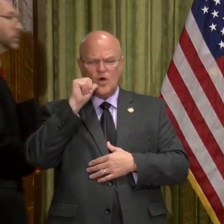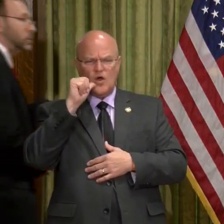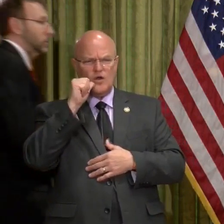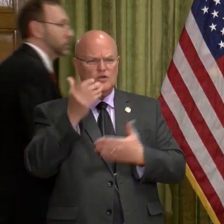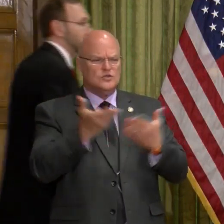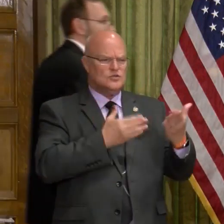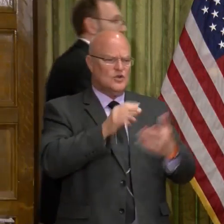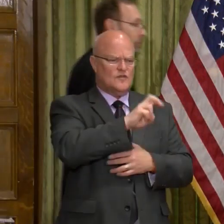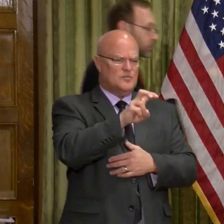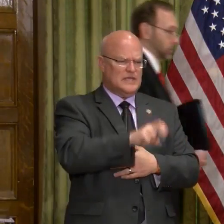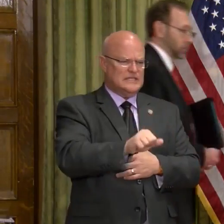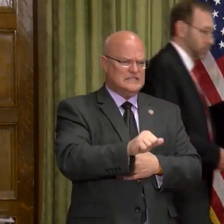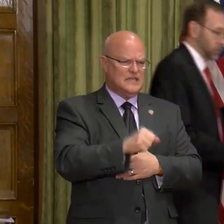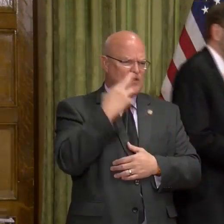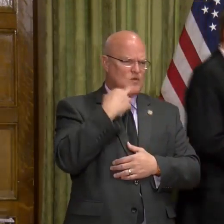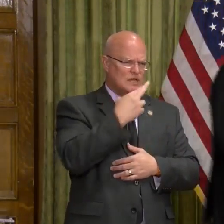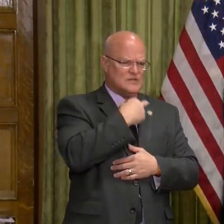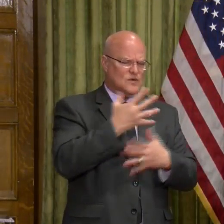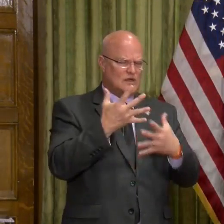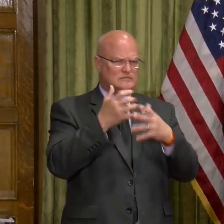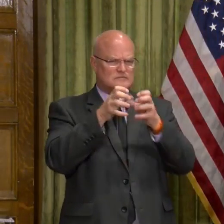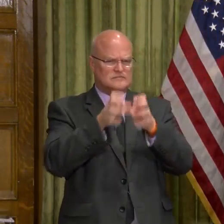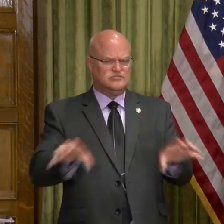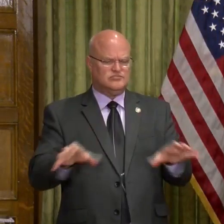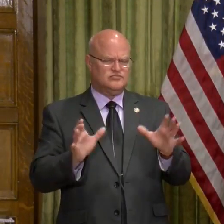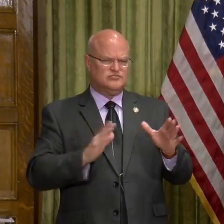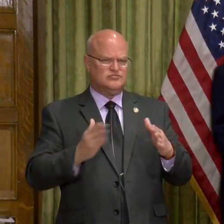like, pizza at a restaurant, what's that breakdown?